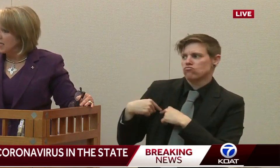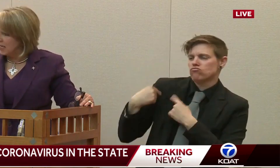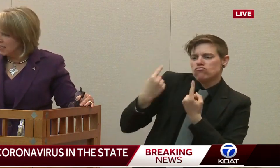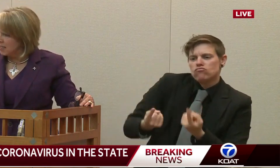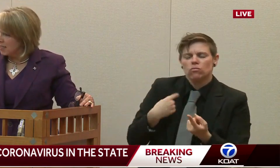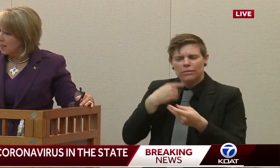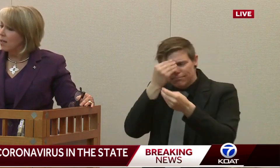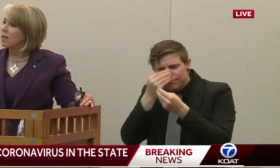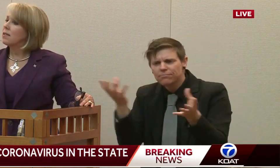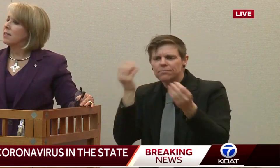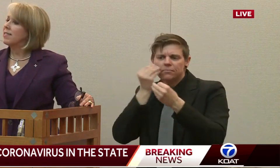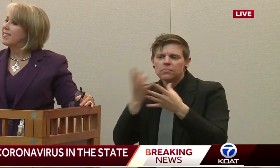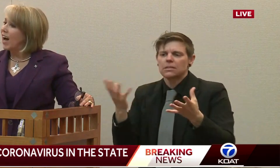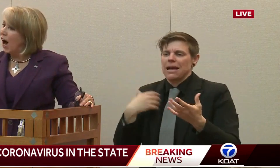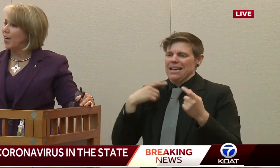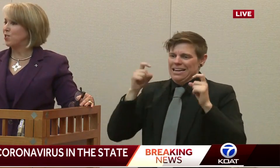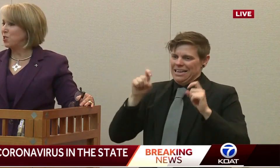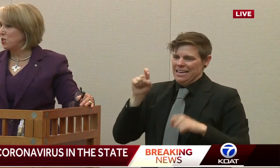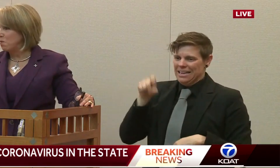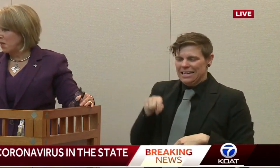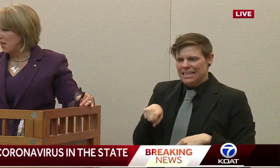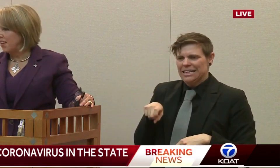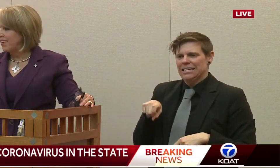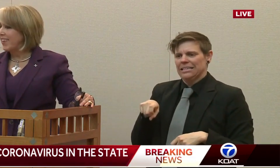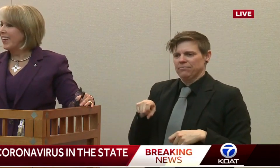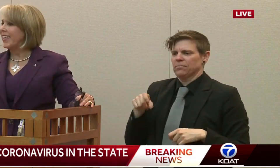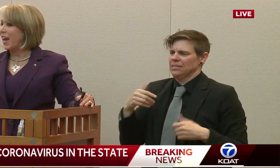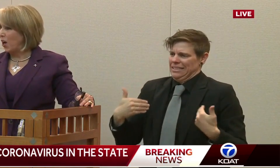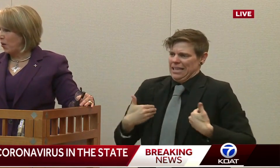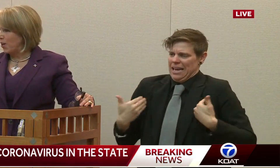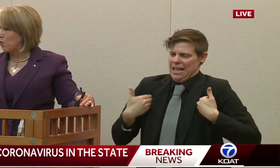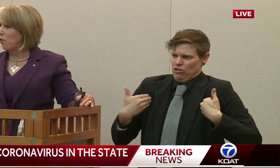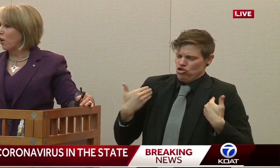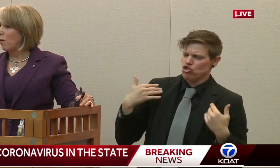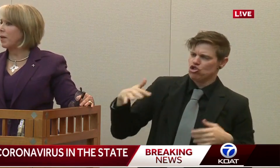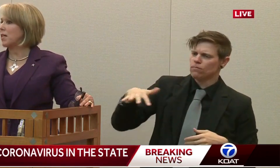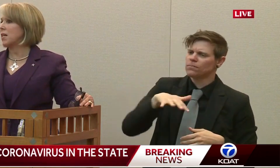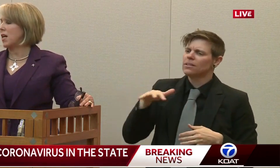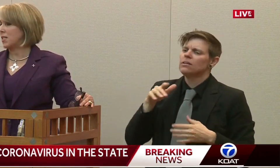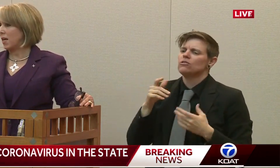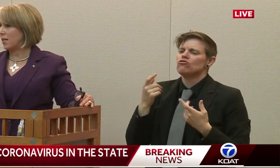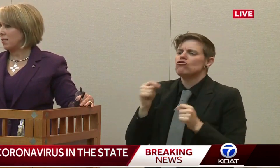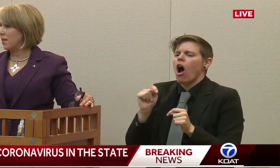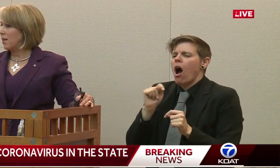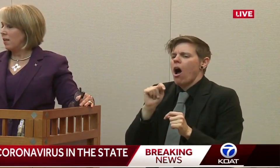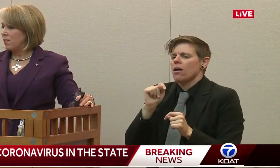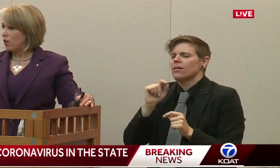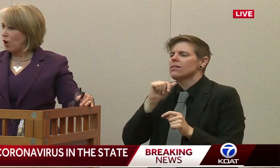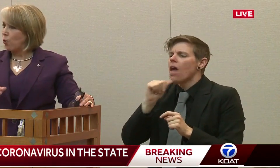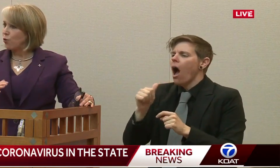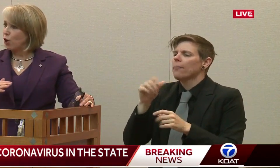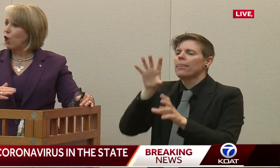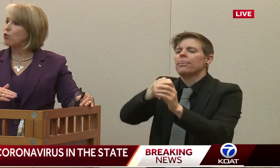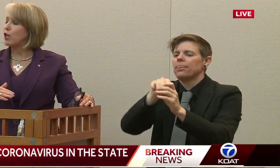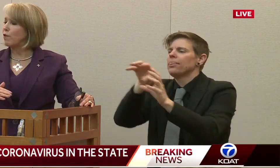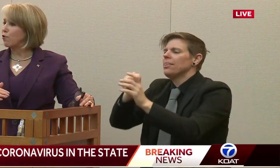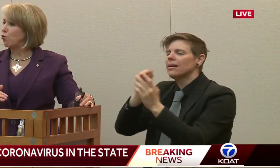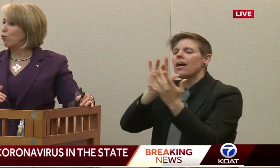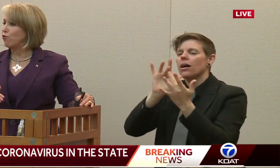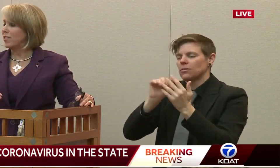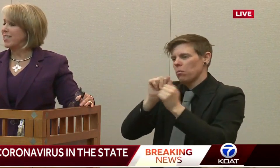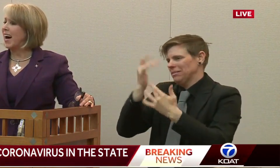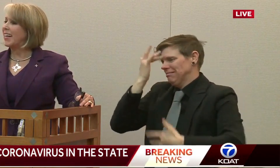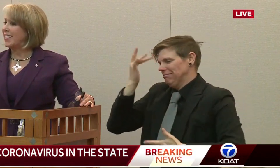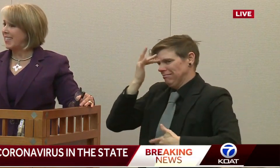need these teens not to be in areas where they're coming into contact. So the closing